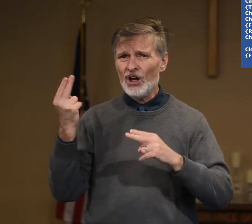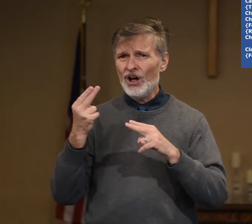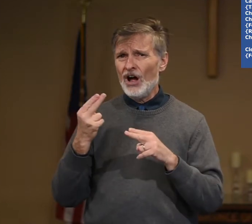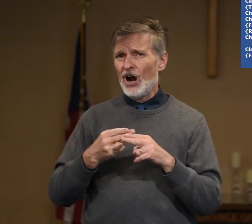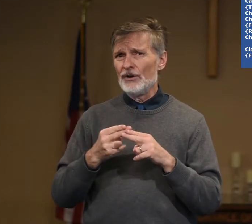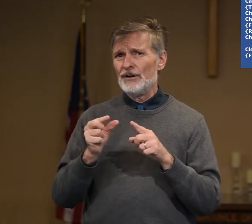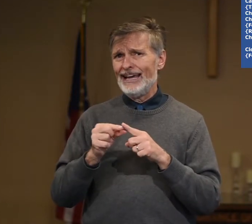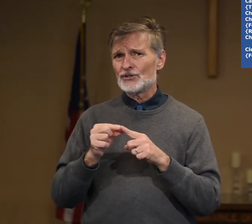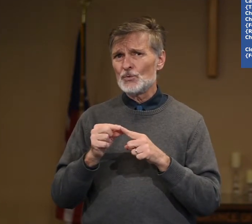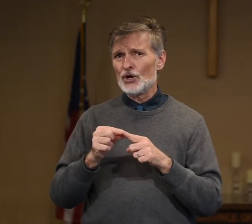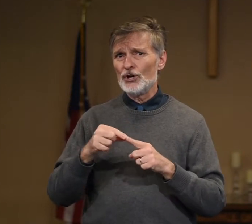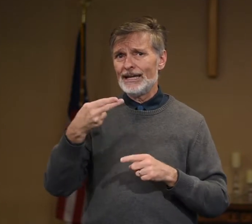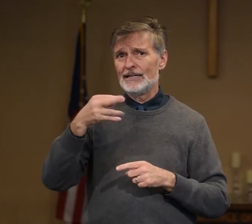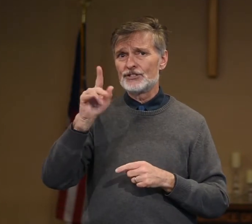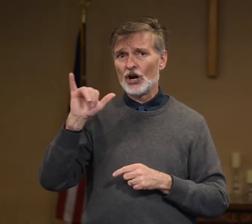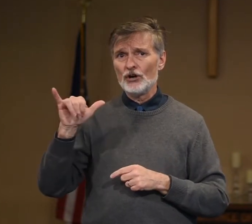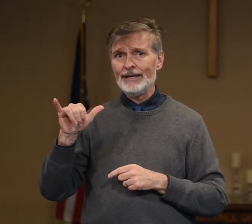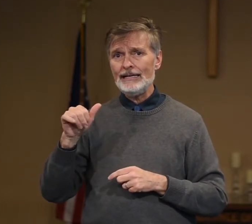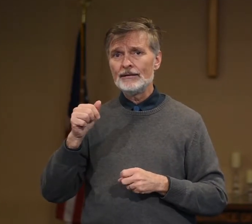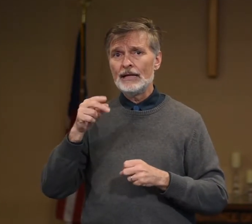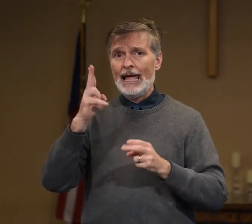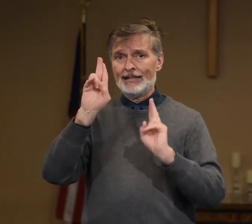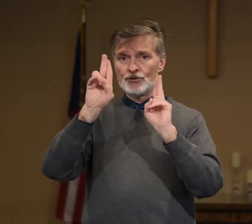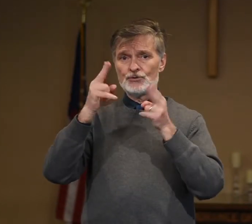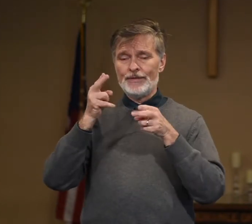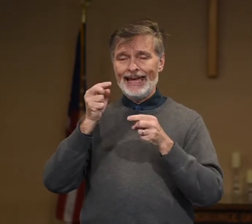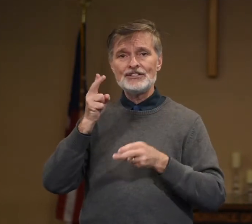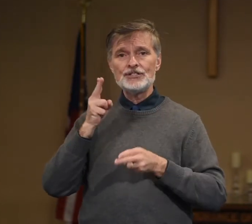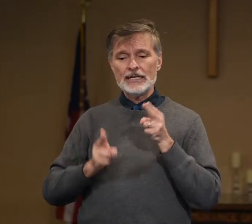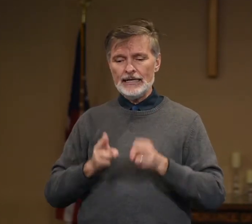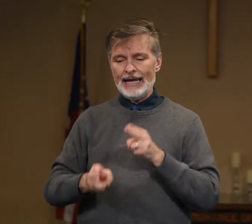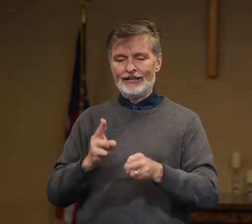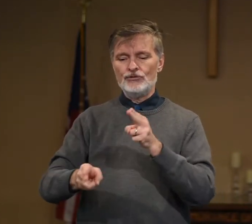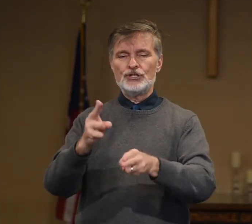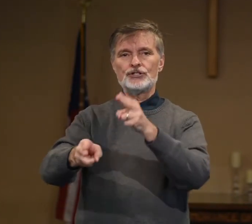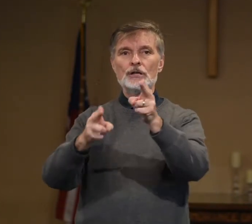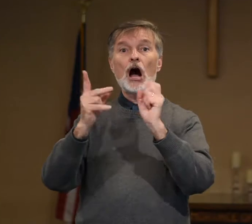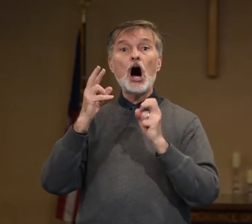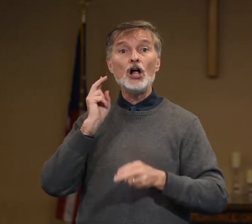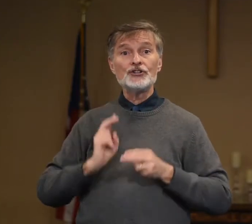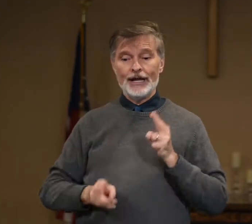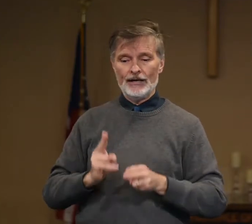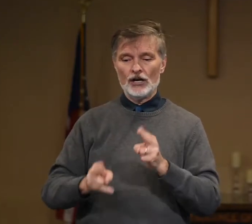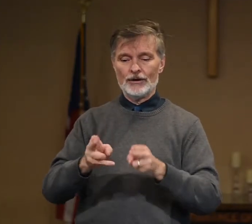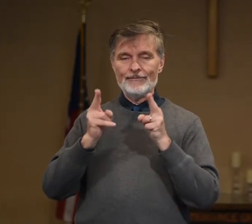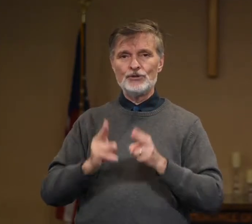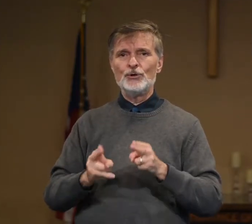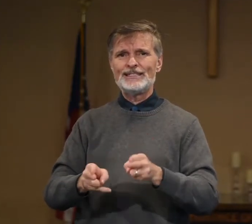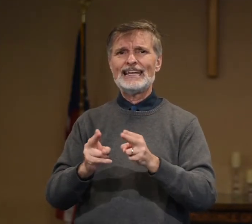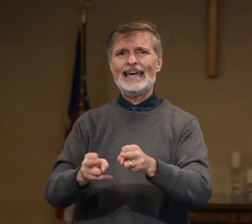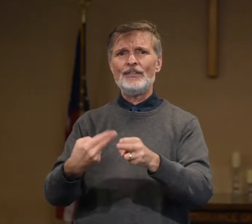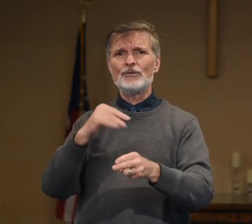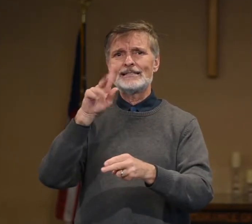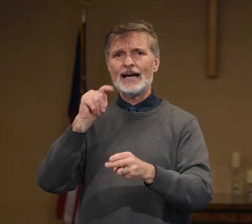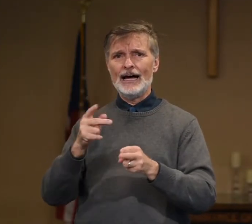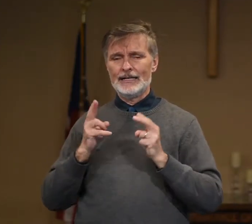Our next word is hurry. And so it's with H's again. And you just alternate. Hurry. If you do it together, it's hunt.